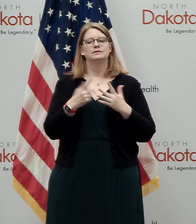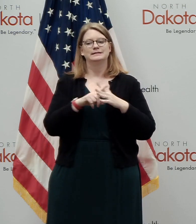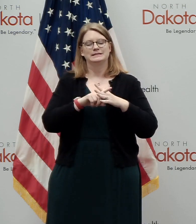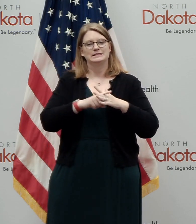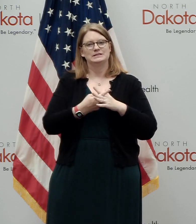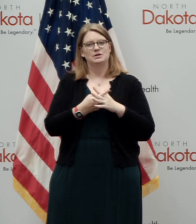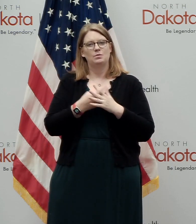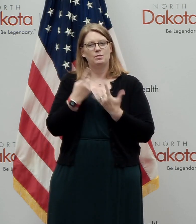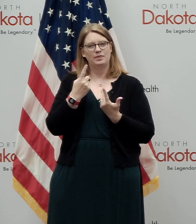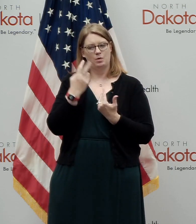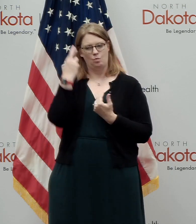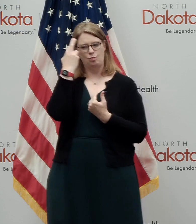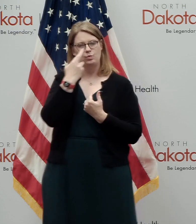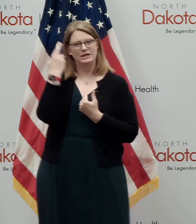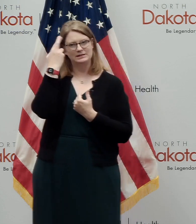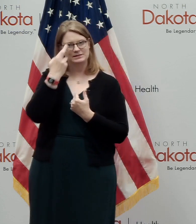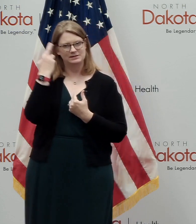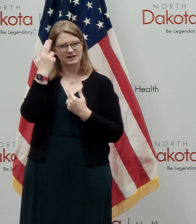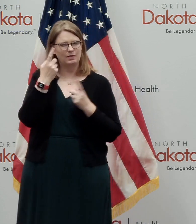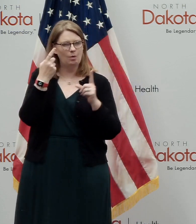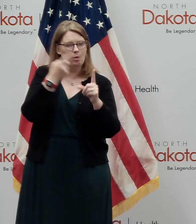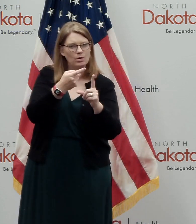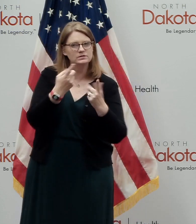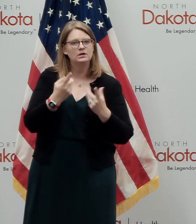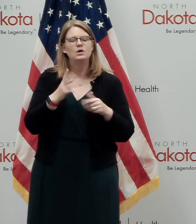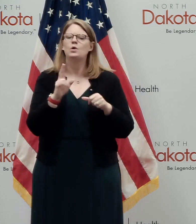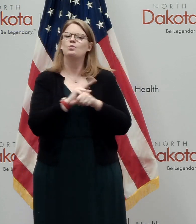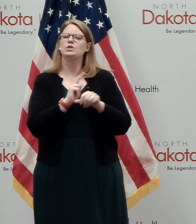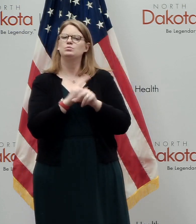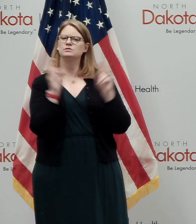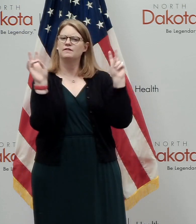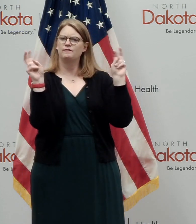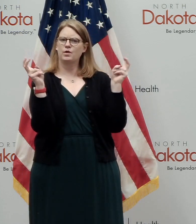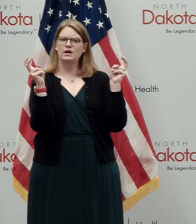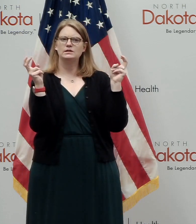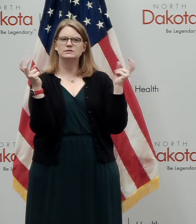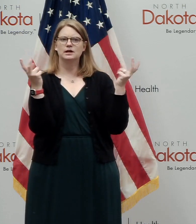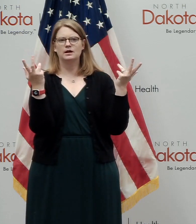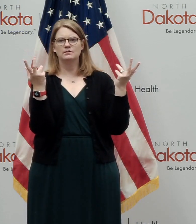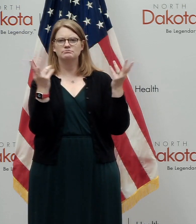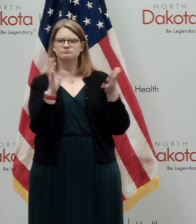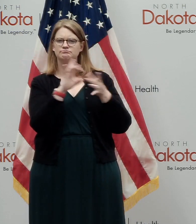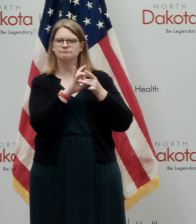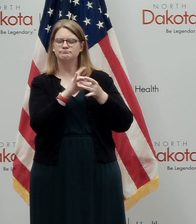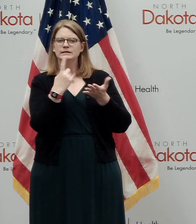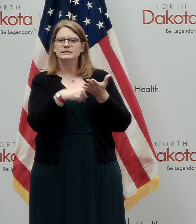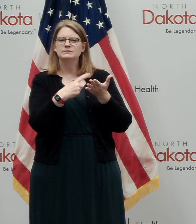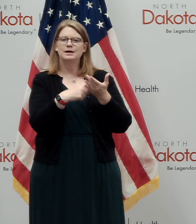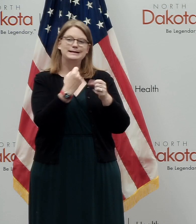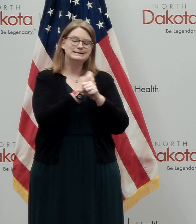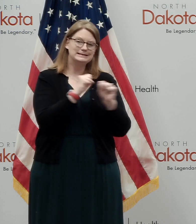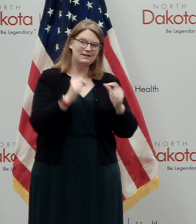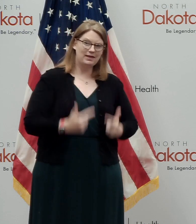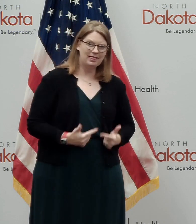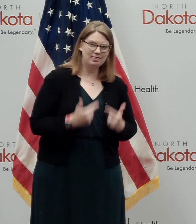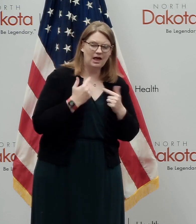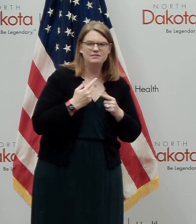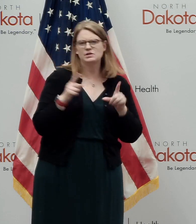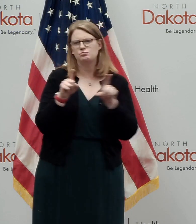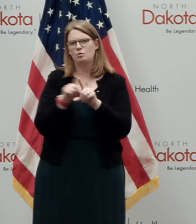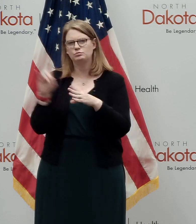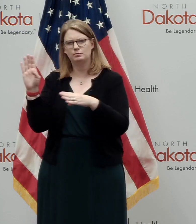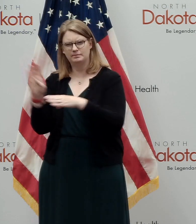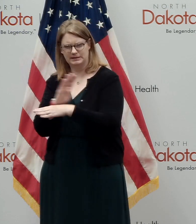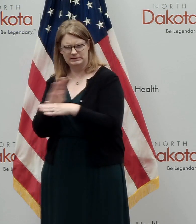begin with the why. We've used the phrase often about talking about saving lives and livelihoods.